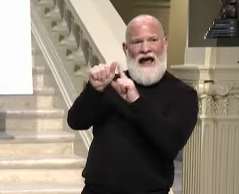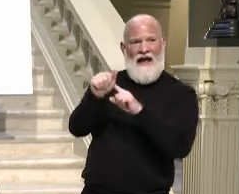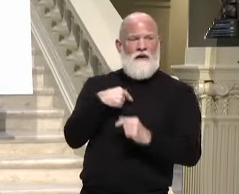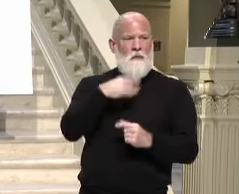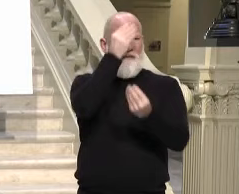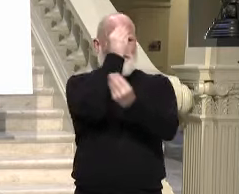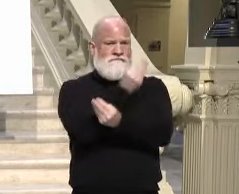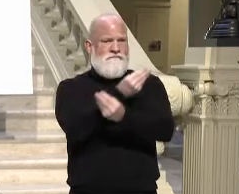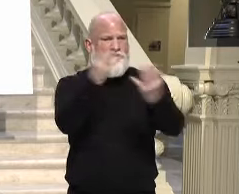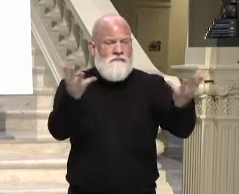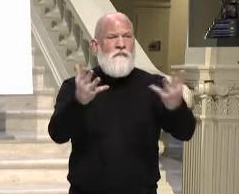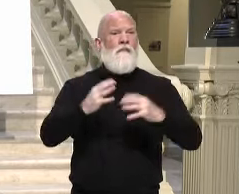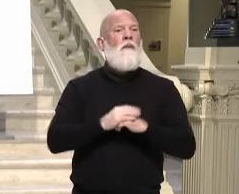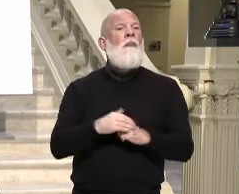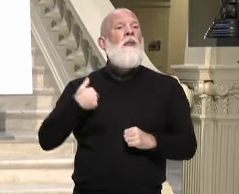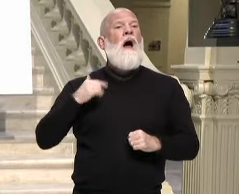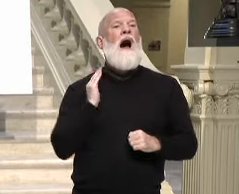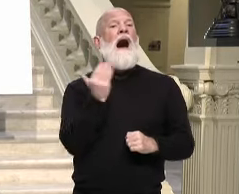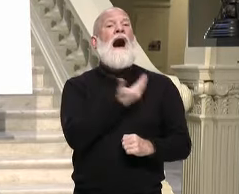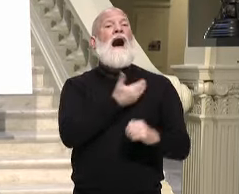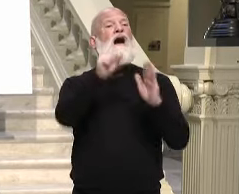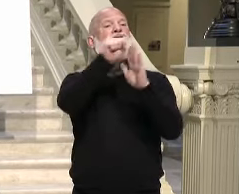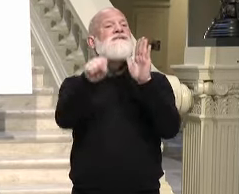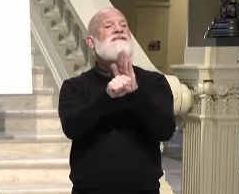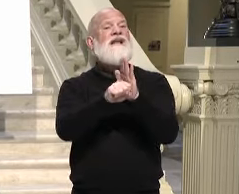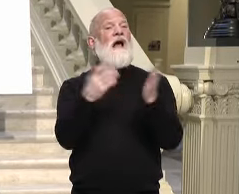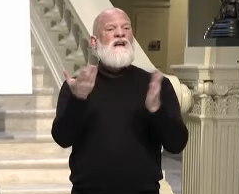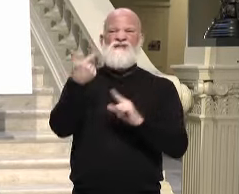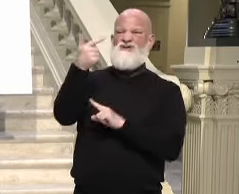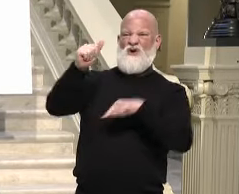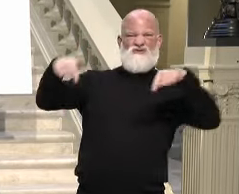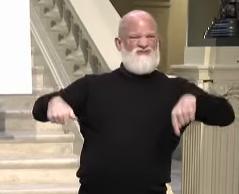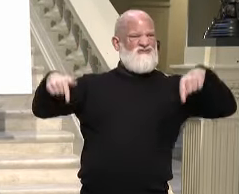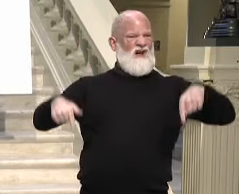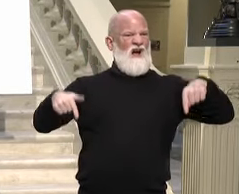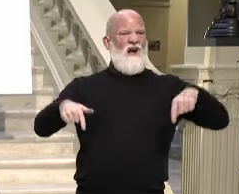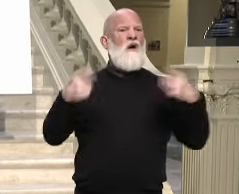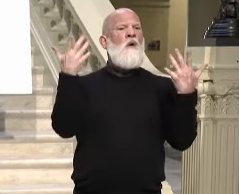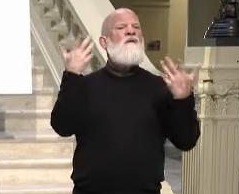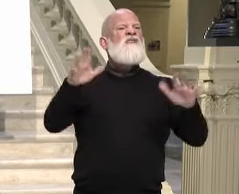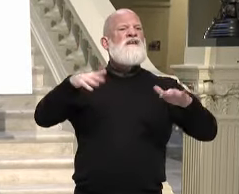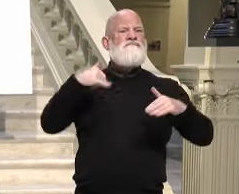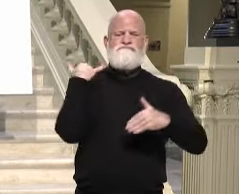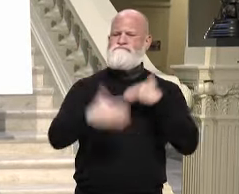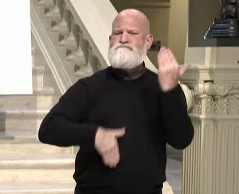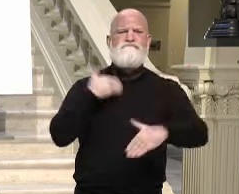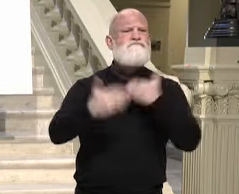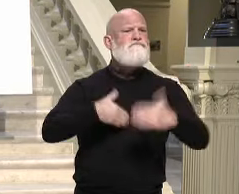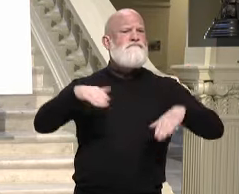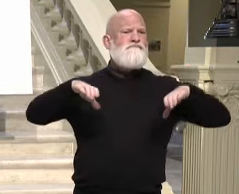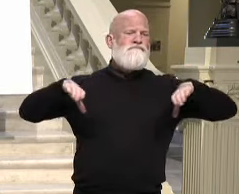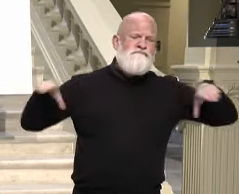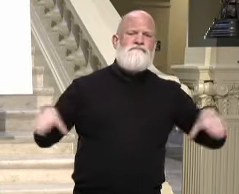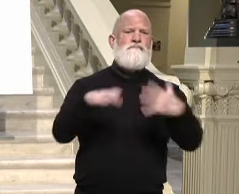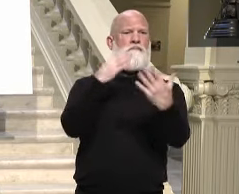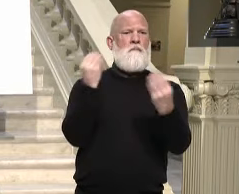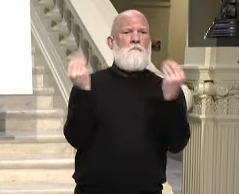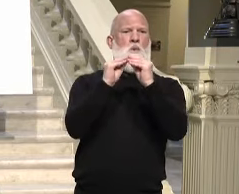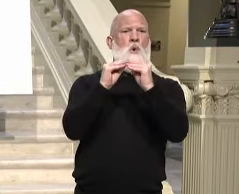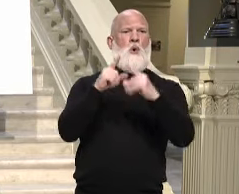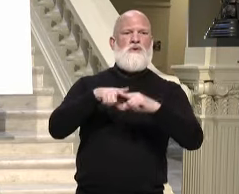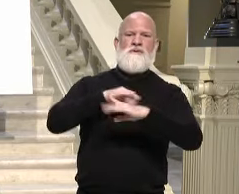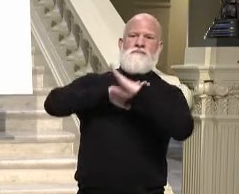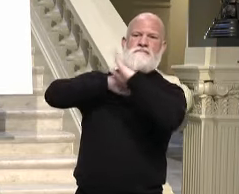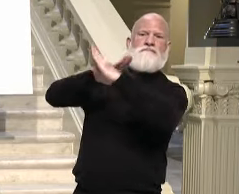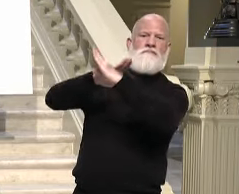more than most any state to protect those who are most vulnerable to COVID-19 with the limited supply that